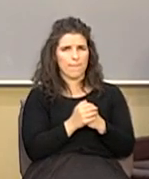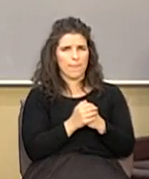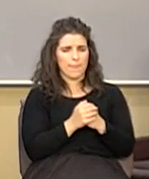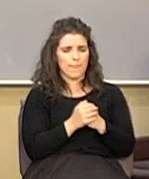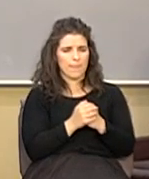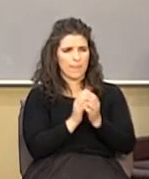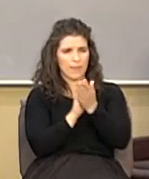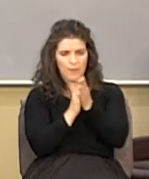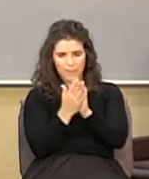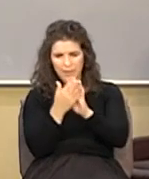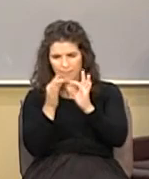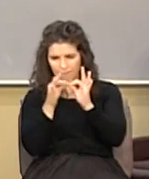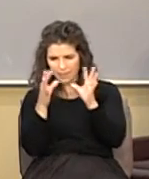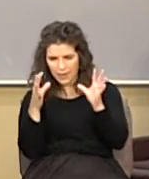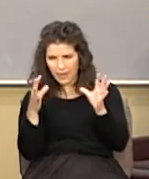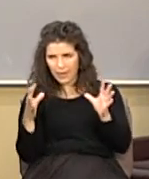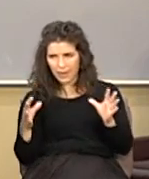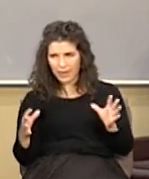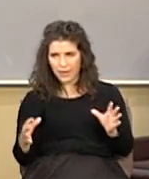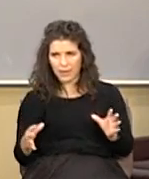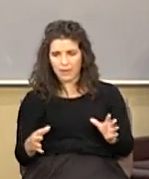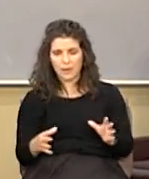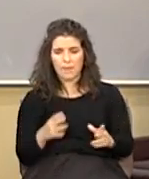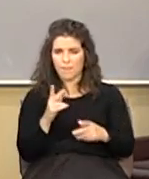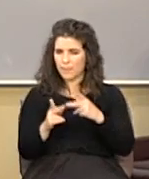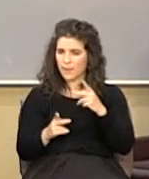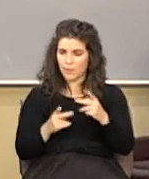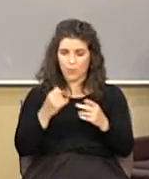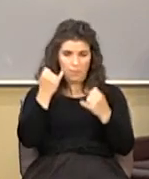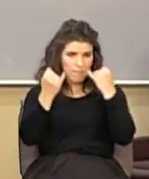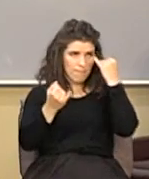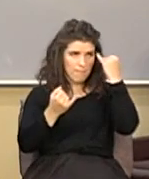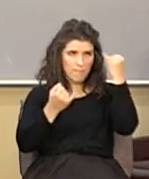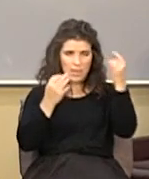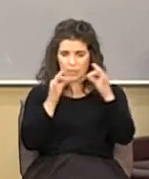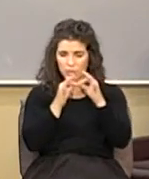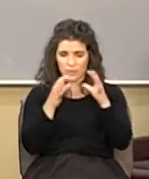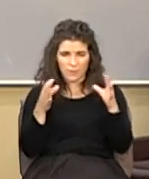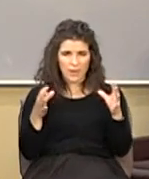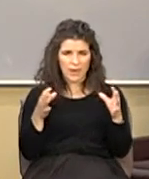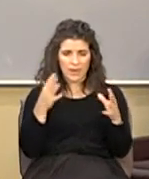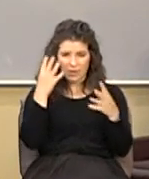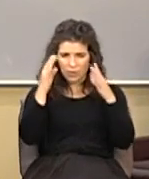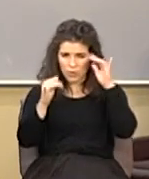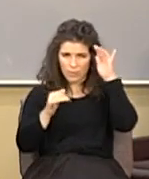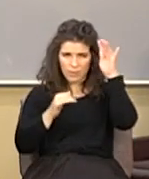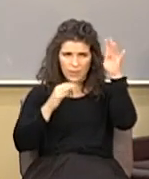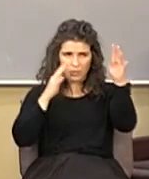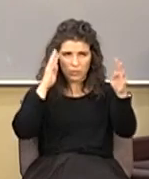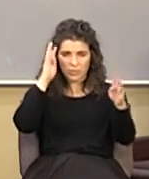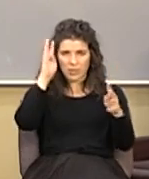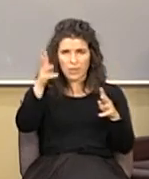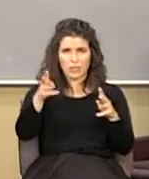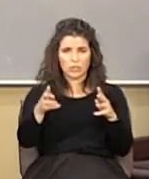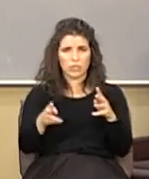they became vain when people imagine a vain thing here it is they became vain in their imaginations